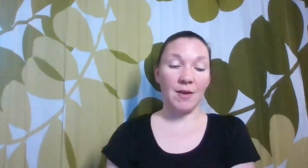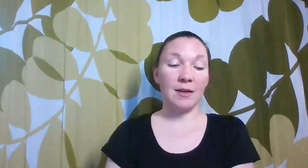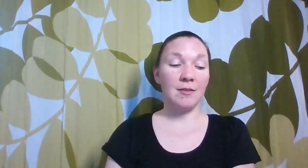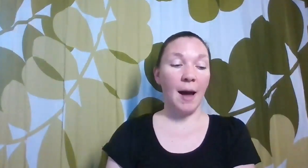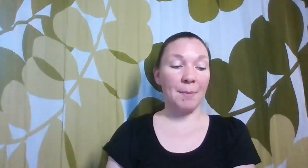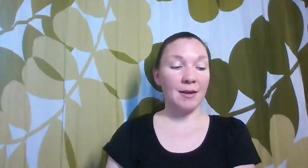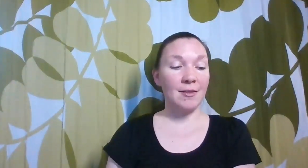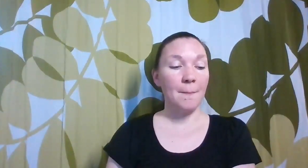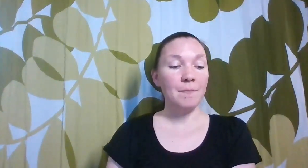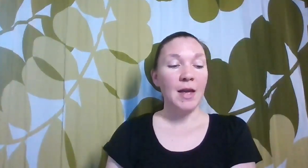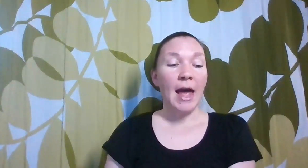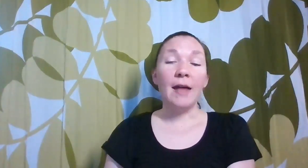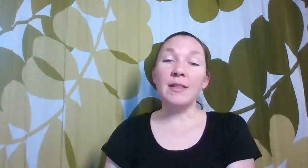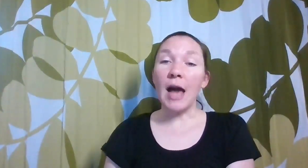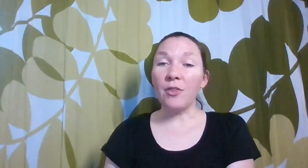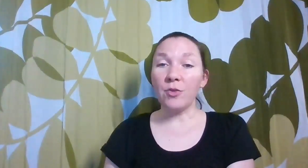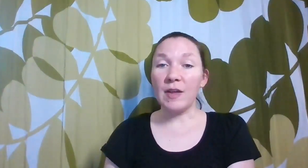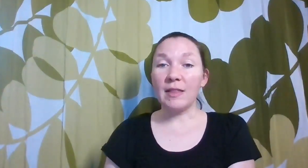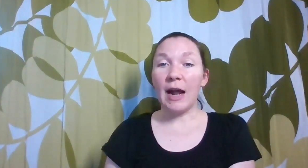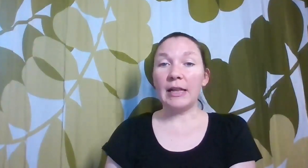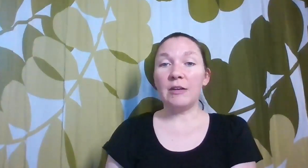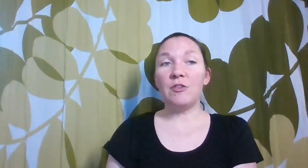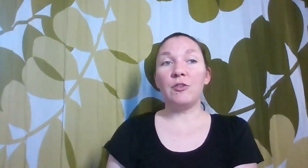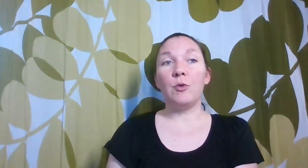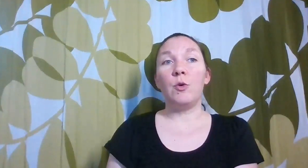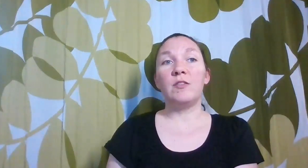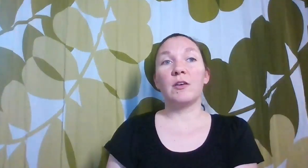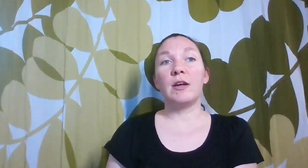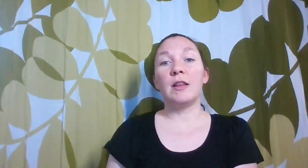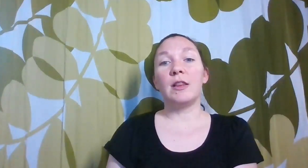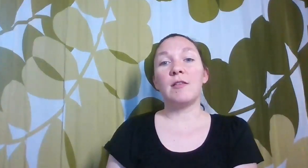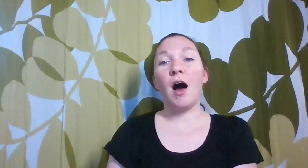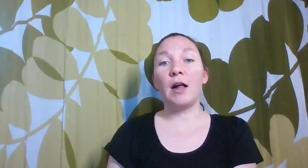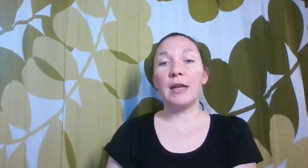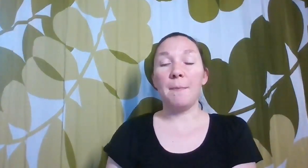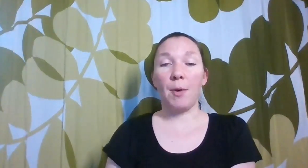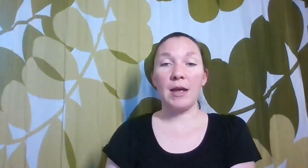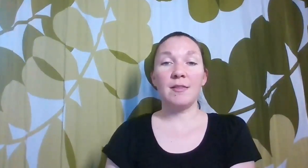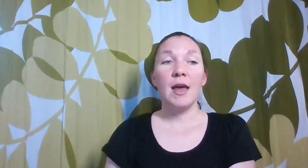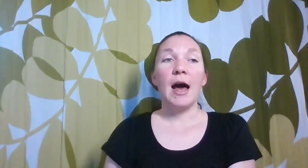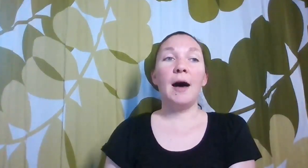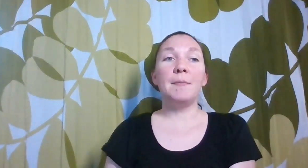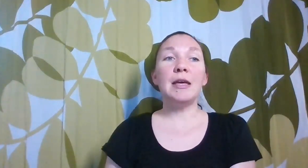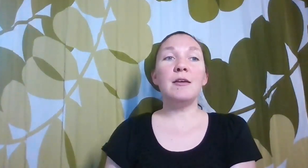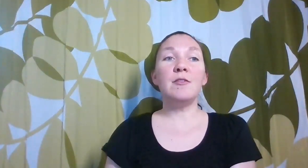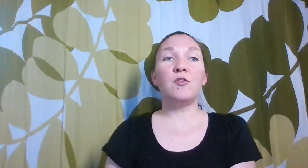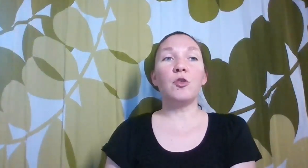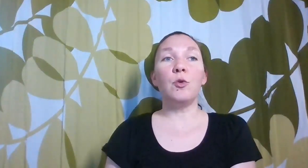topics. And then the other thing that I like to do during these holiday breaks is to